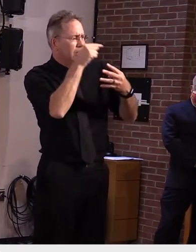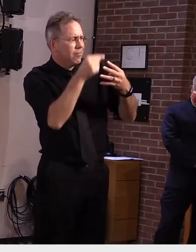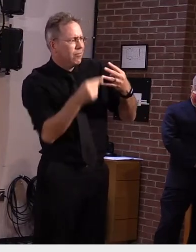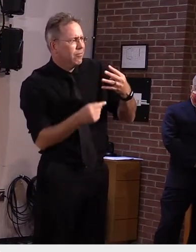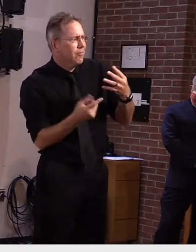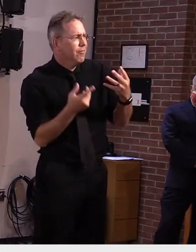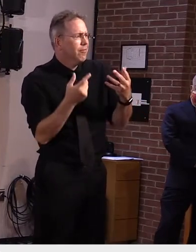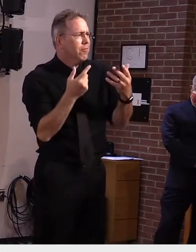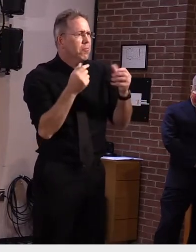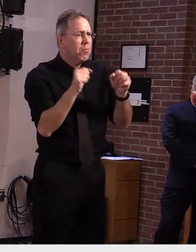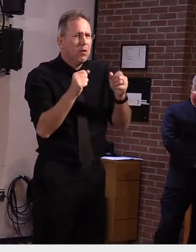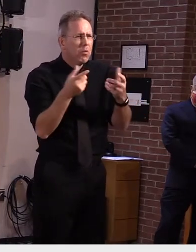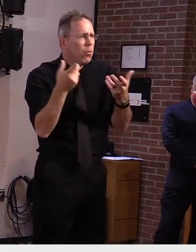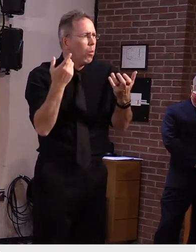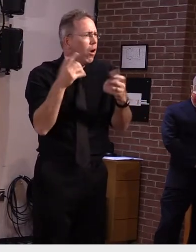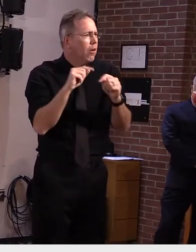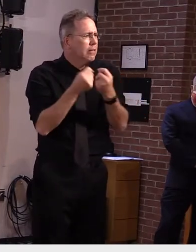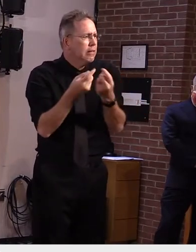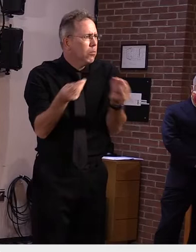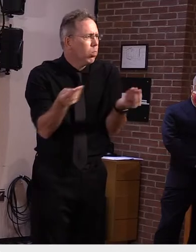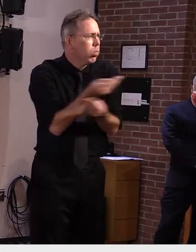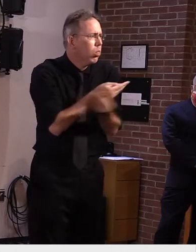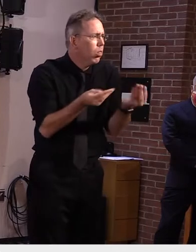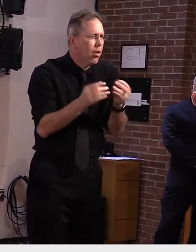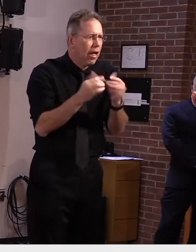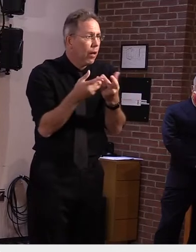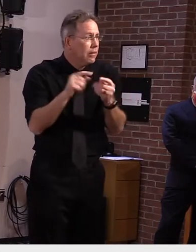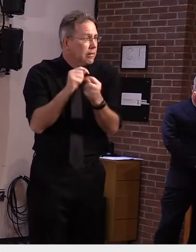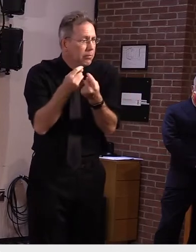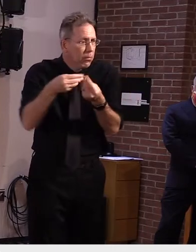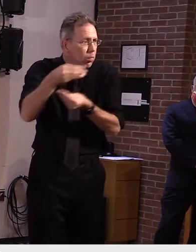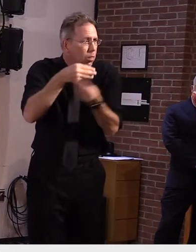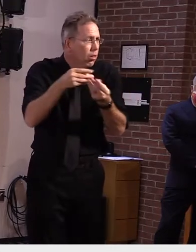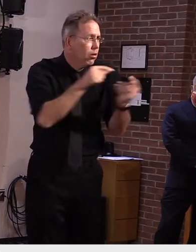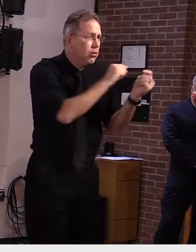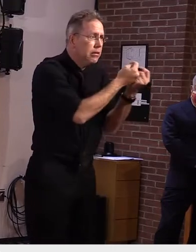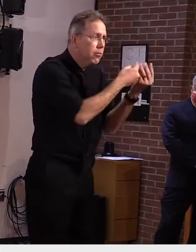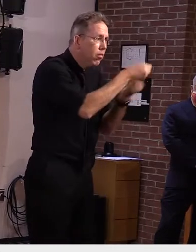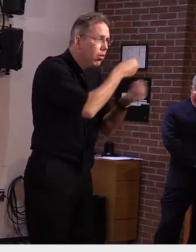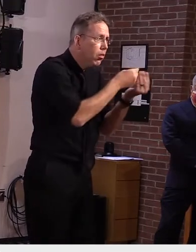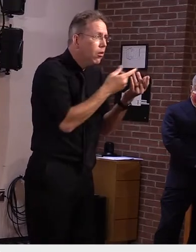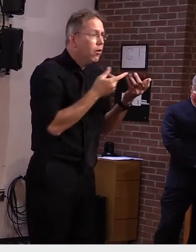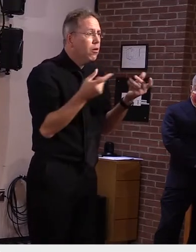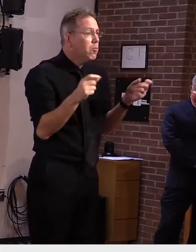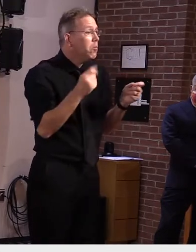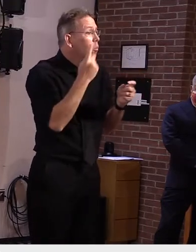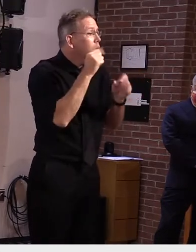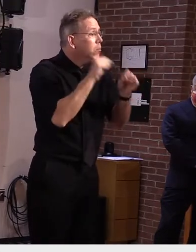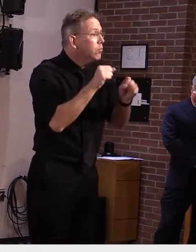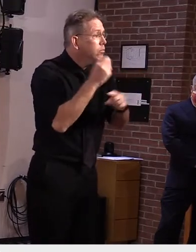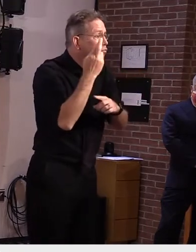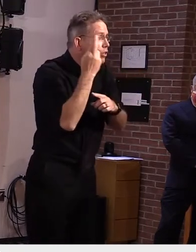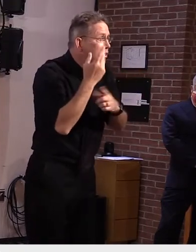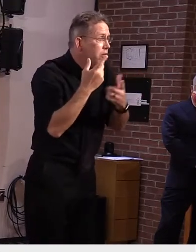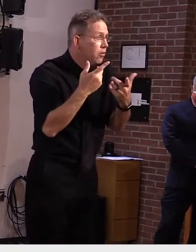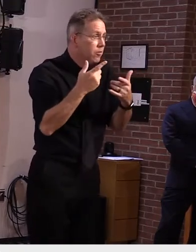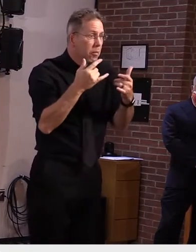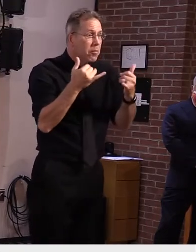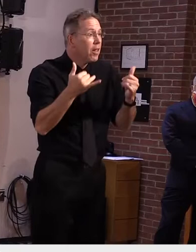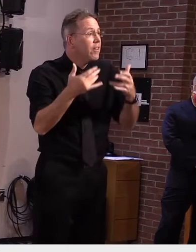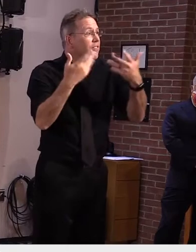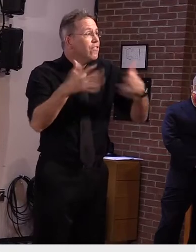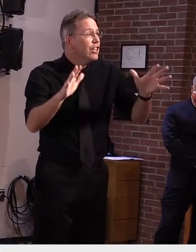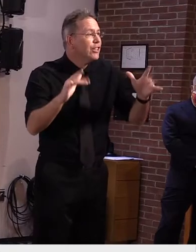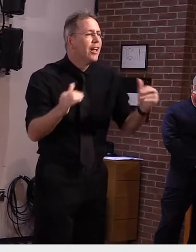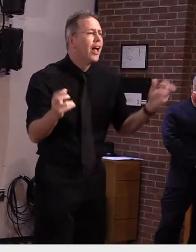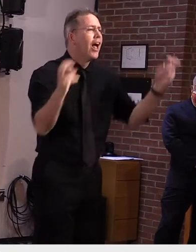including activities off the ice very likely um so i i don't i agree with the governor we have not been